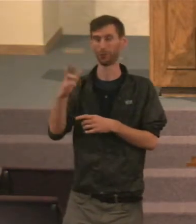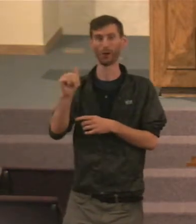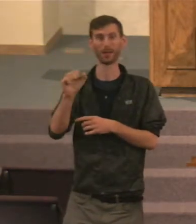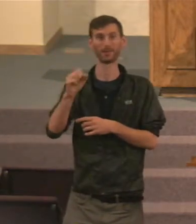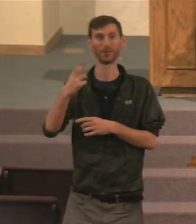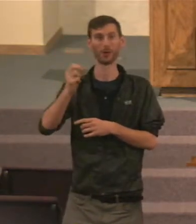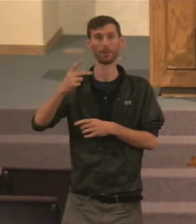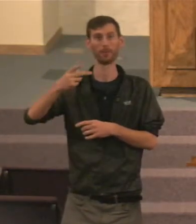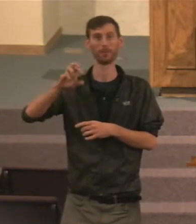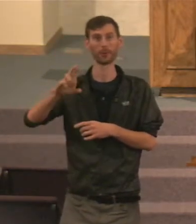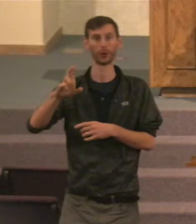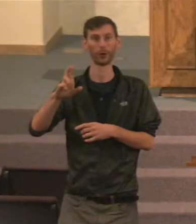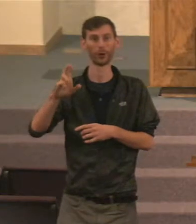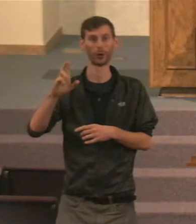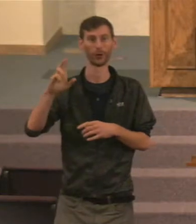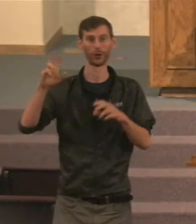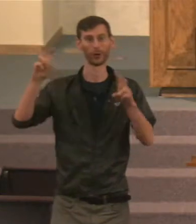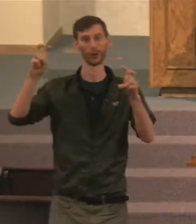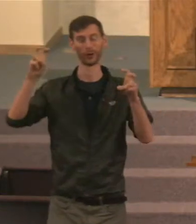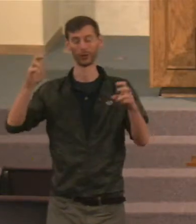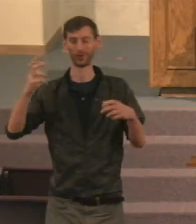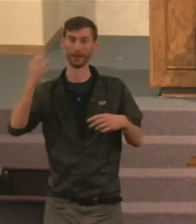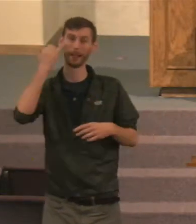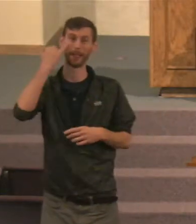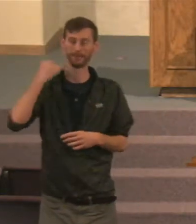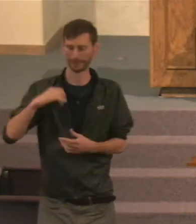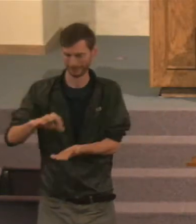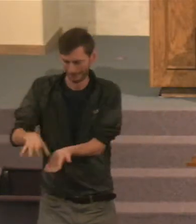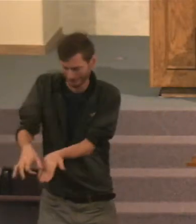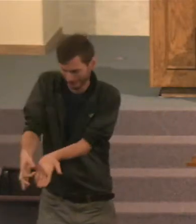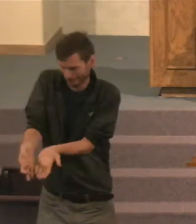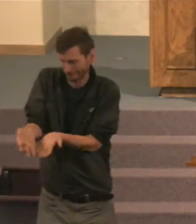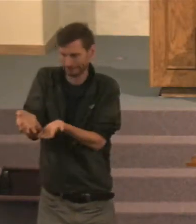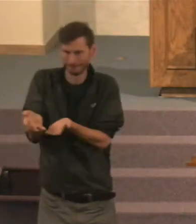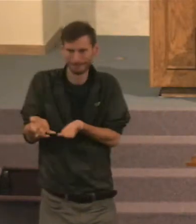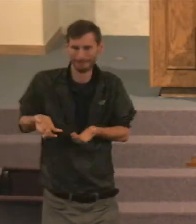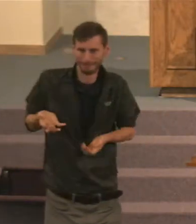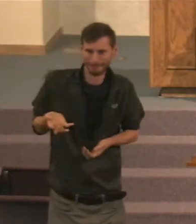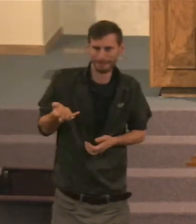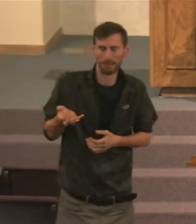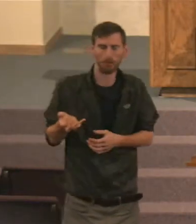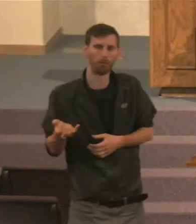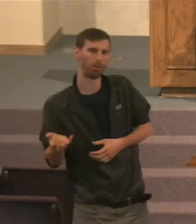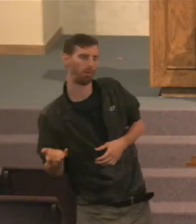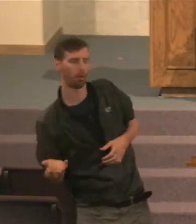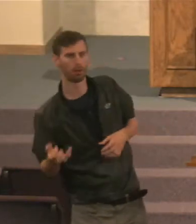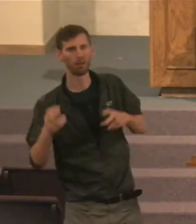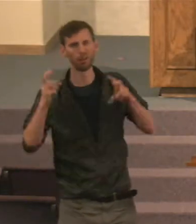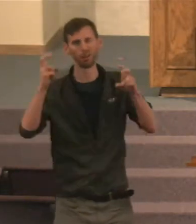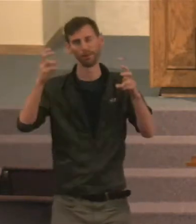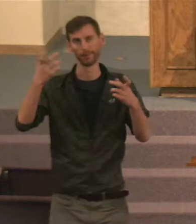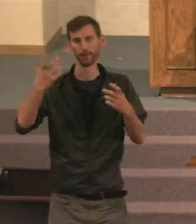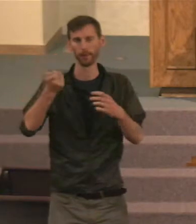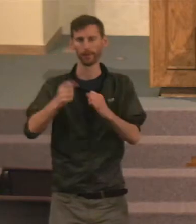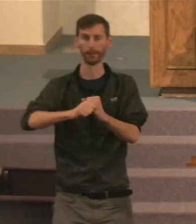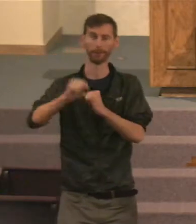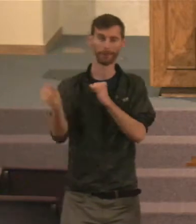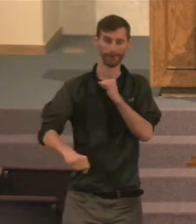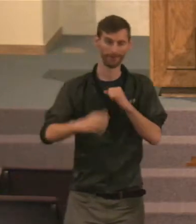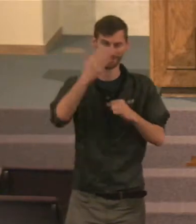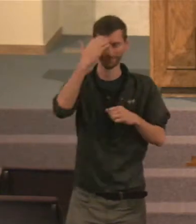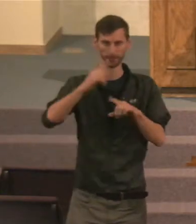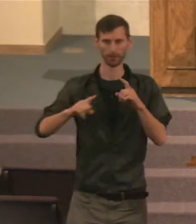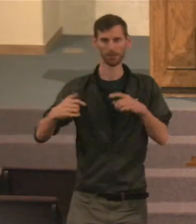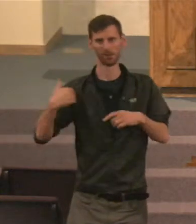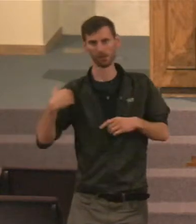grasshopper, now that might be a slight exaggeration, but that's the purpose of it, to show it. But carrying a grasshopper would be a